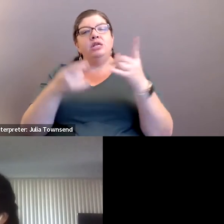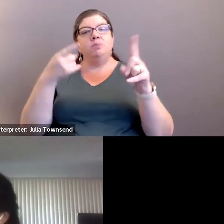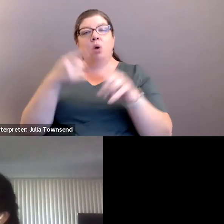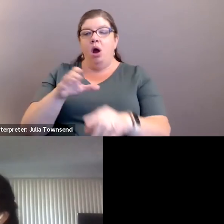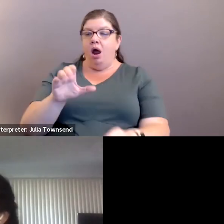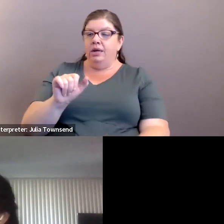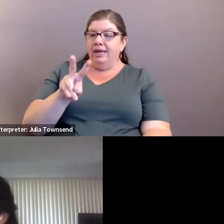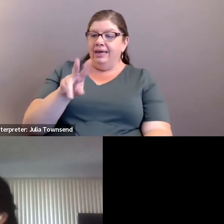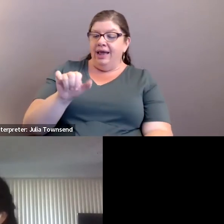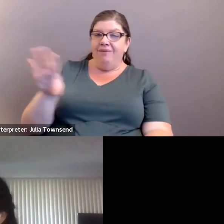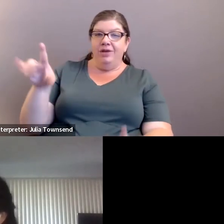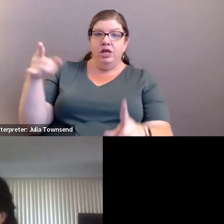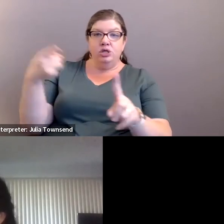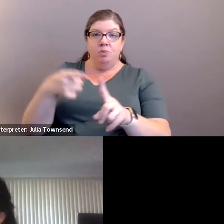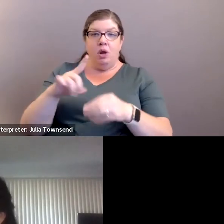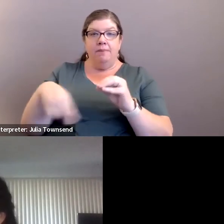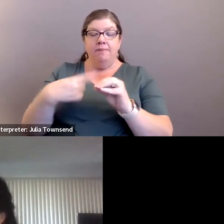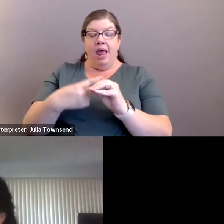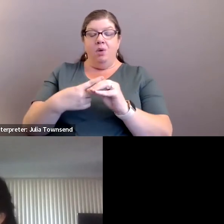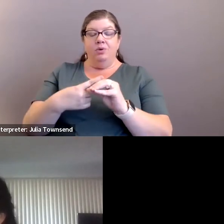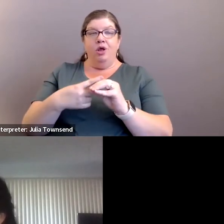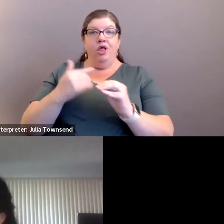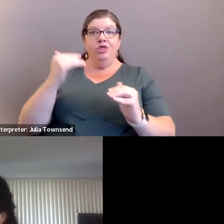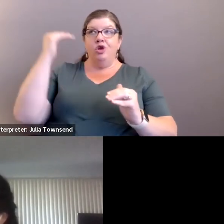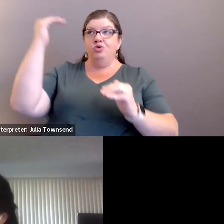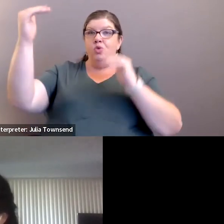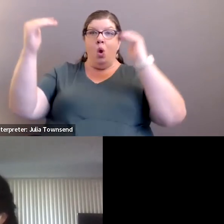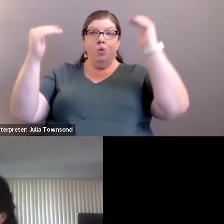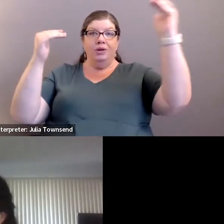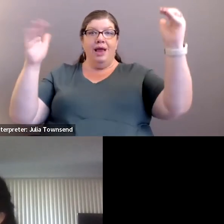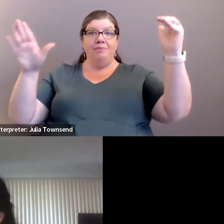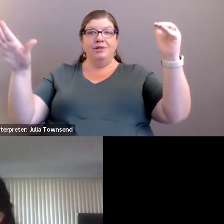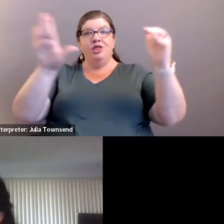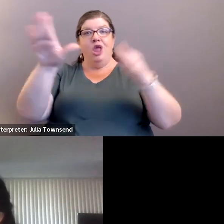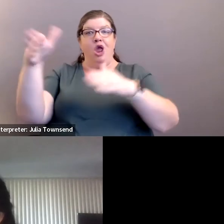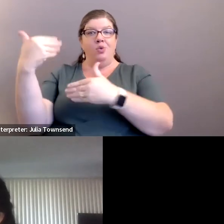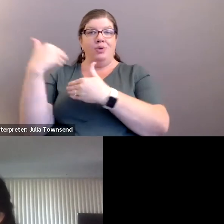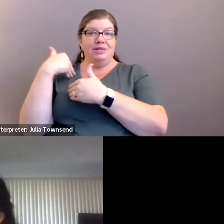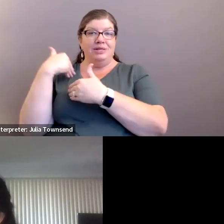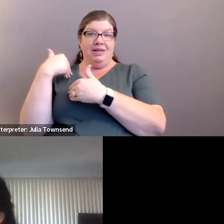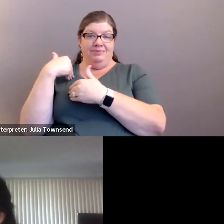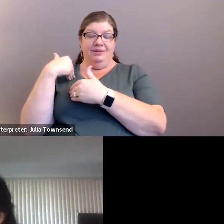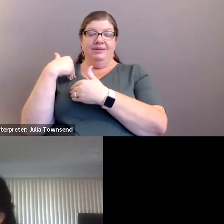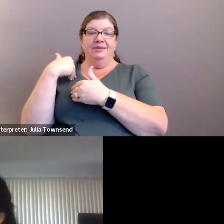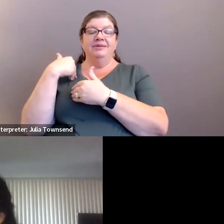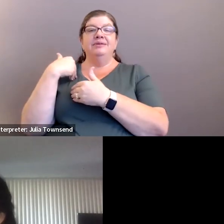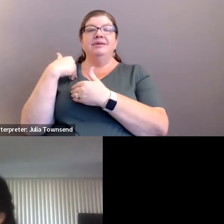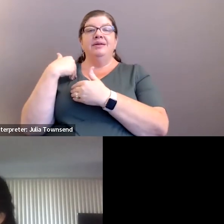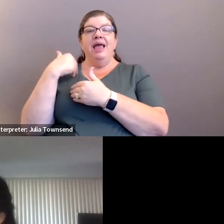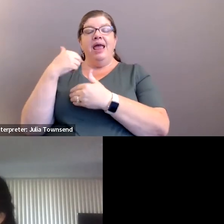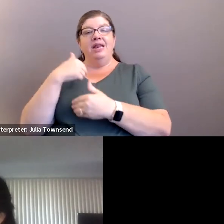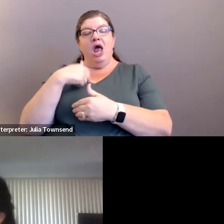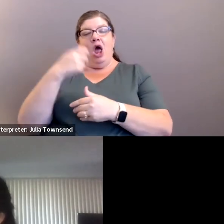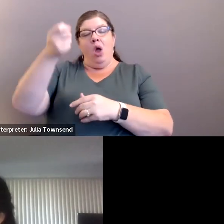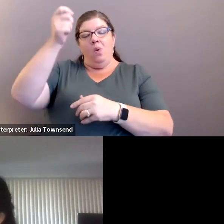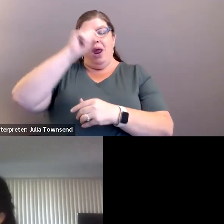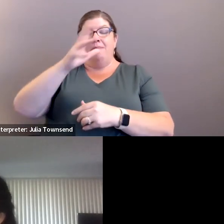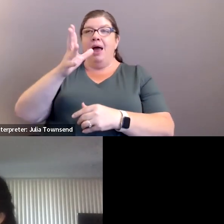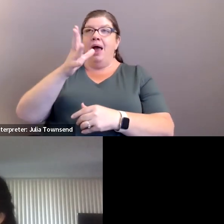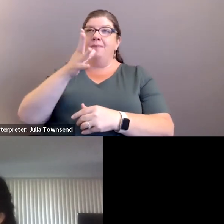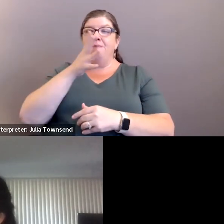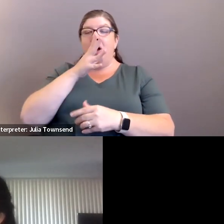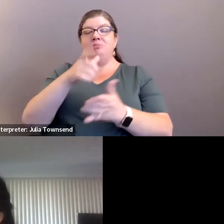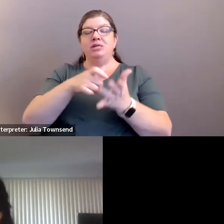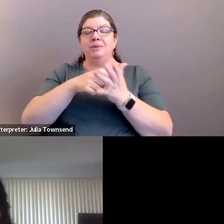Kavya's point about the the grown-ups their responsibilities and I'll wear my mom's demand action